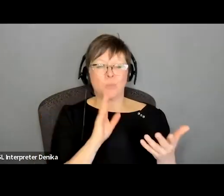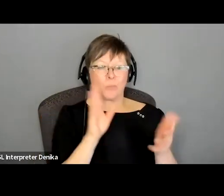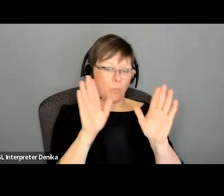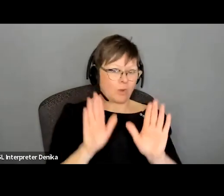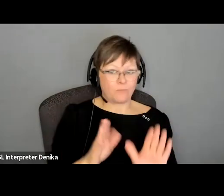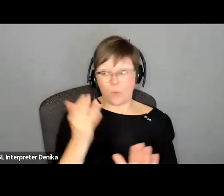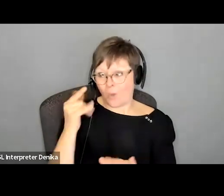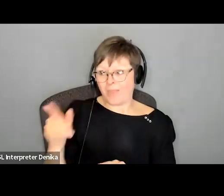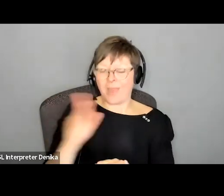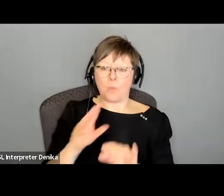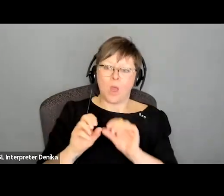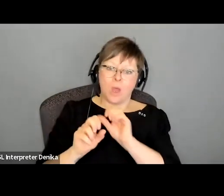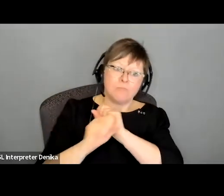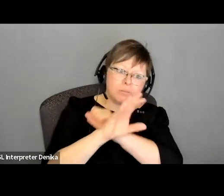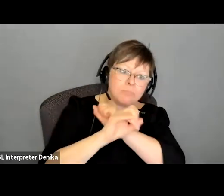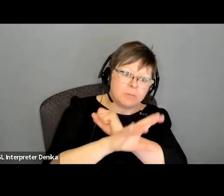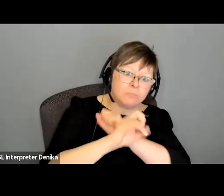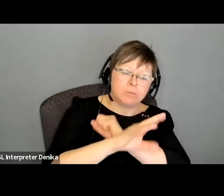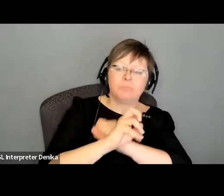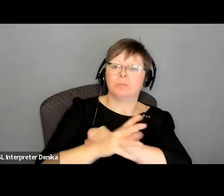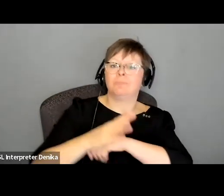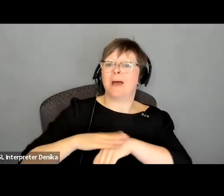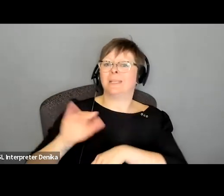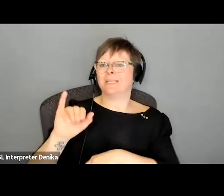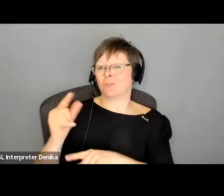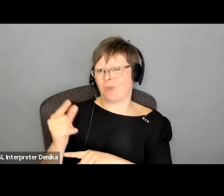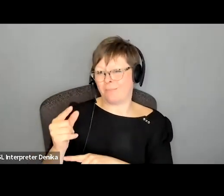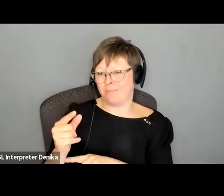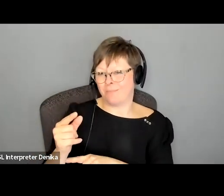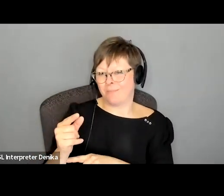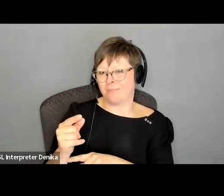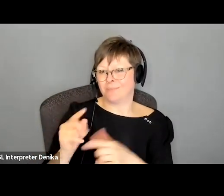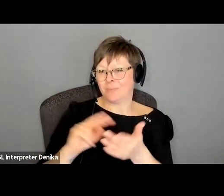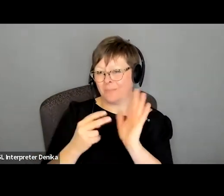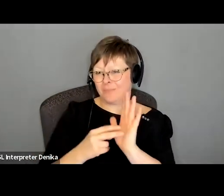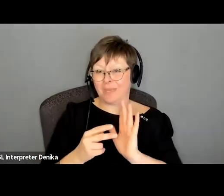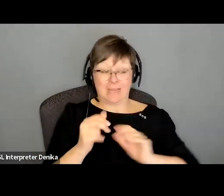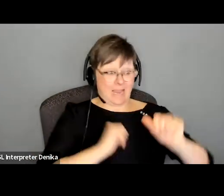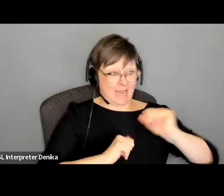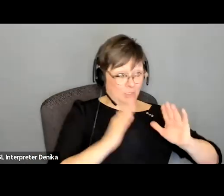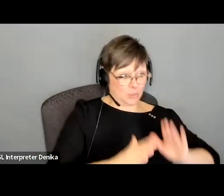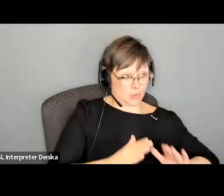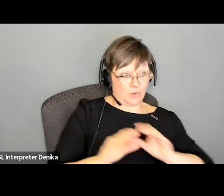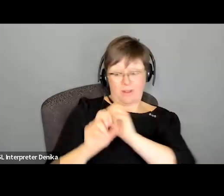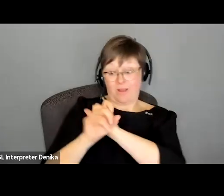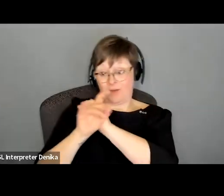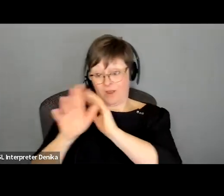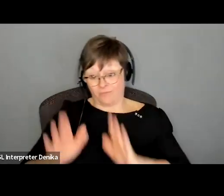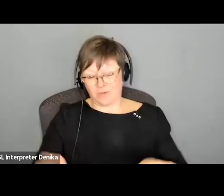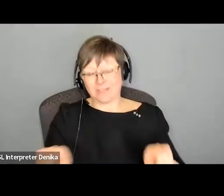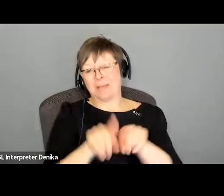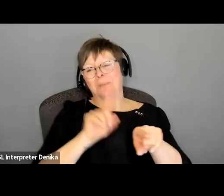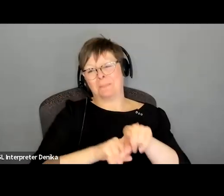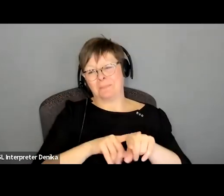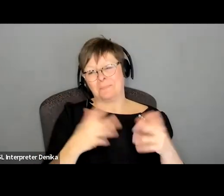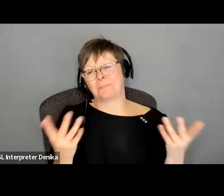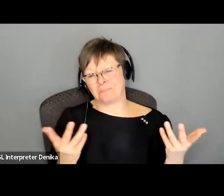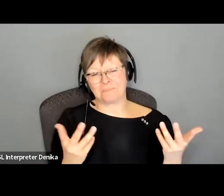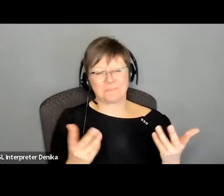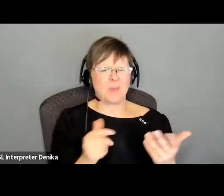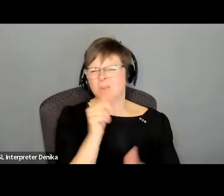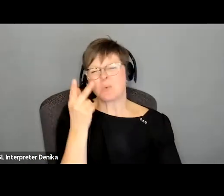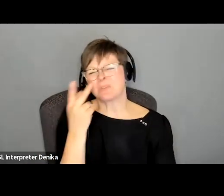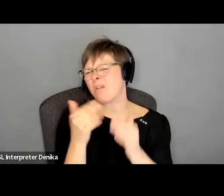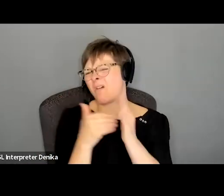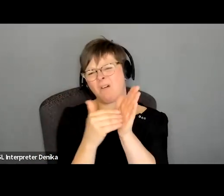will promote it so they're getting an actor and an advertiser at the same time i do not see it very often though not in the work